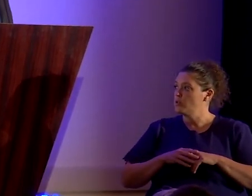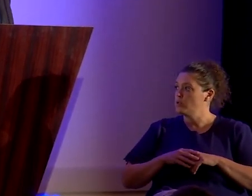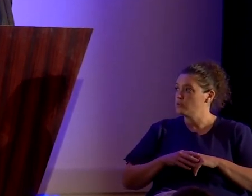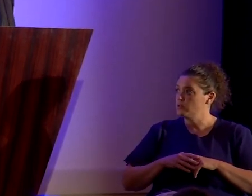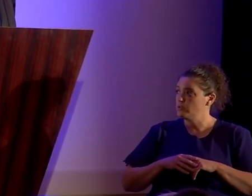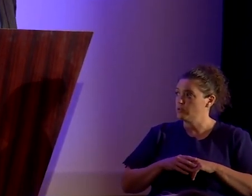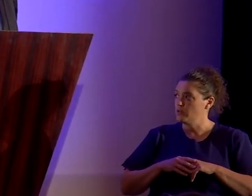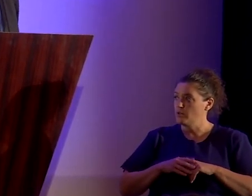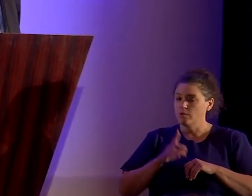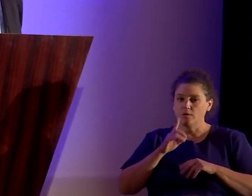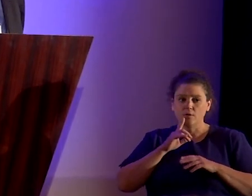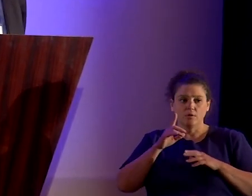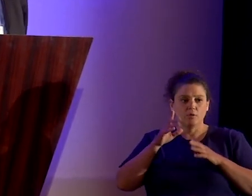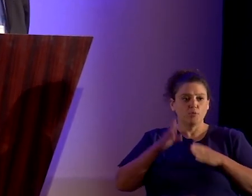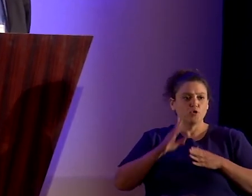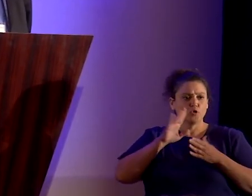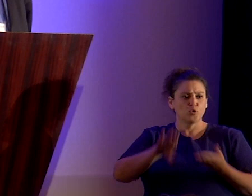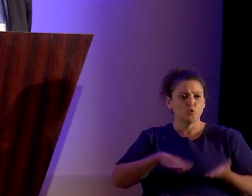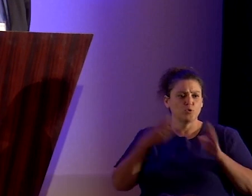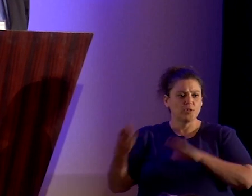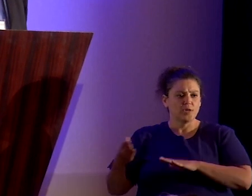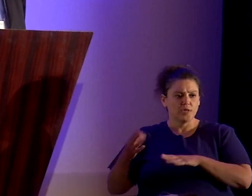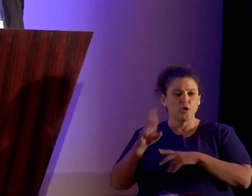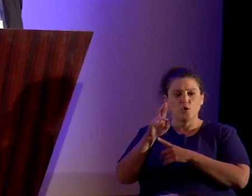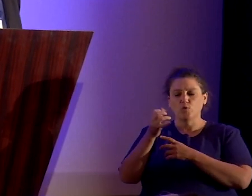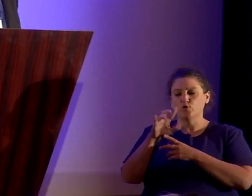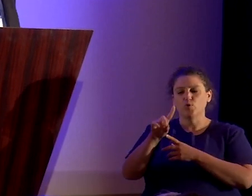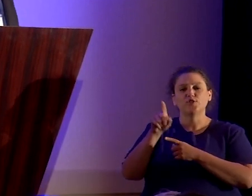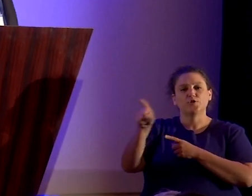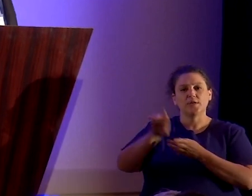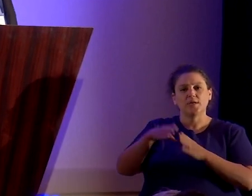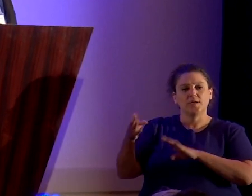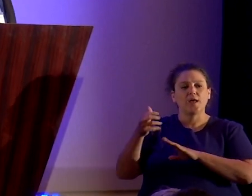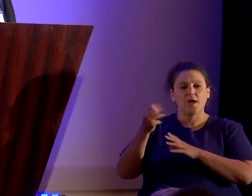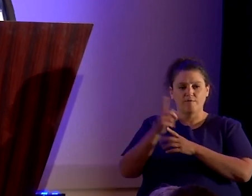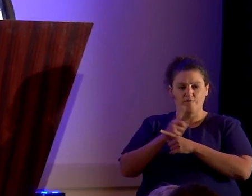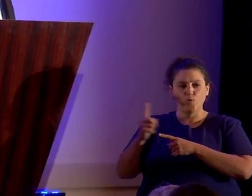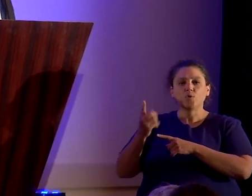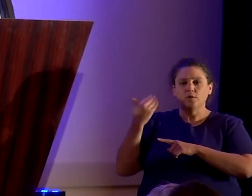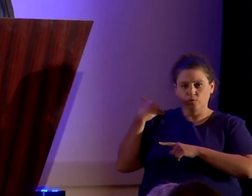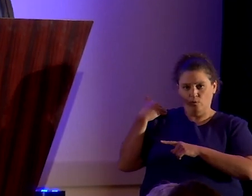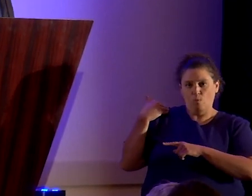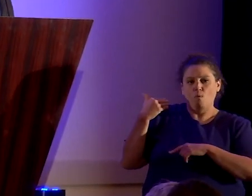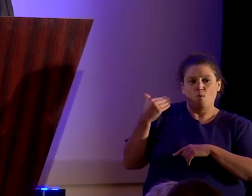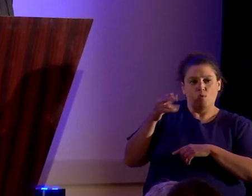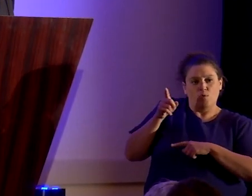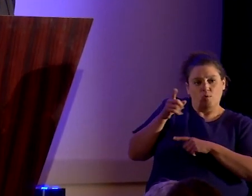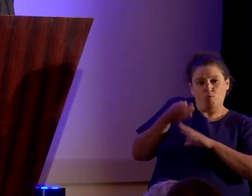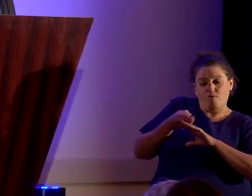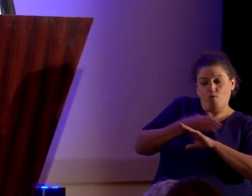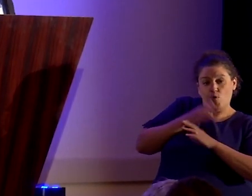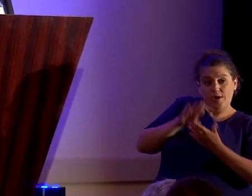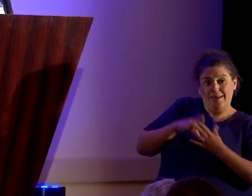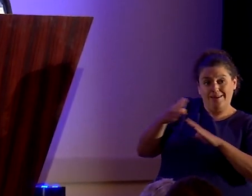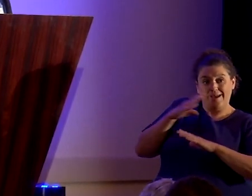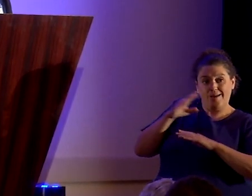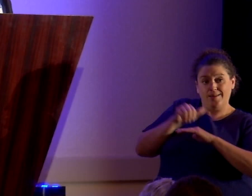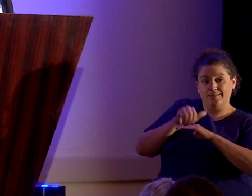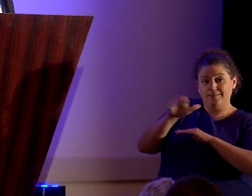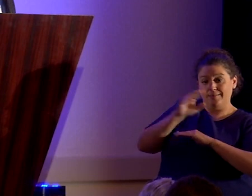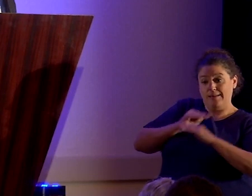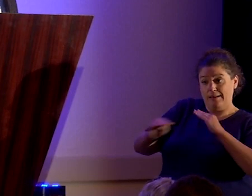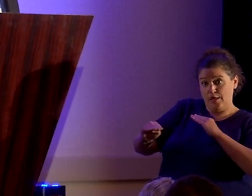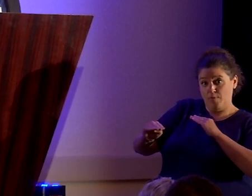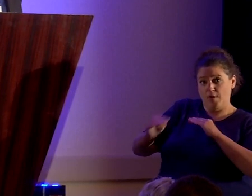died just a couple of weeks ago. Shortly before he died, he sent an email, I think it was to